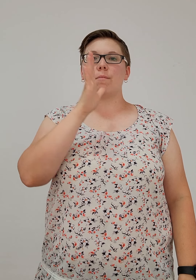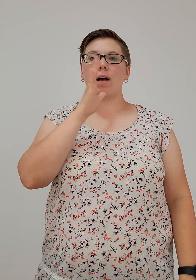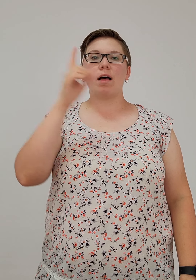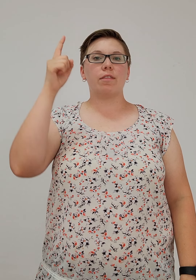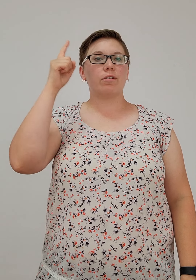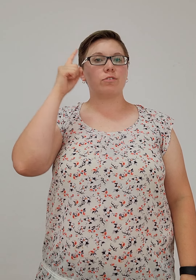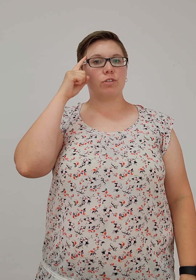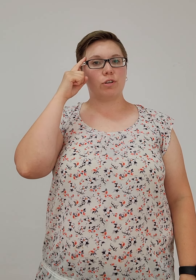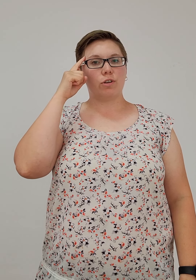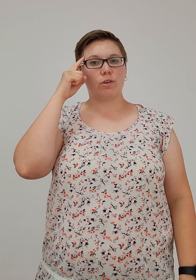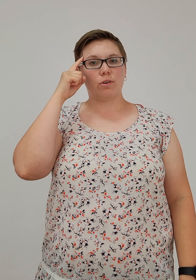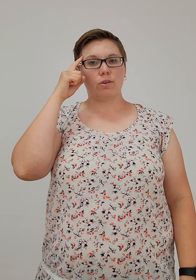mothers through.